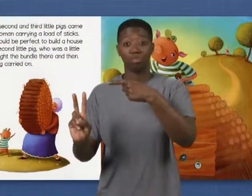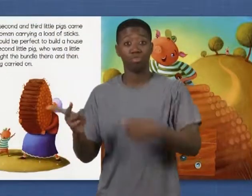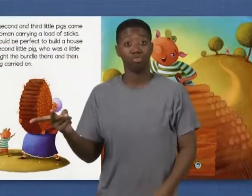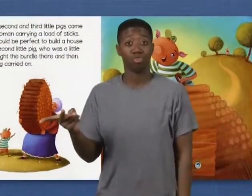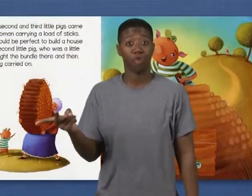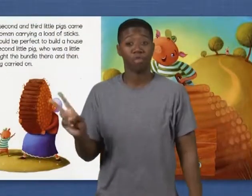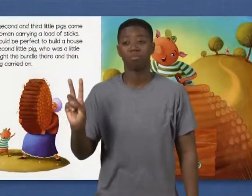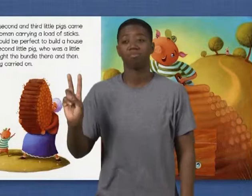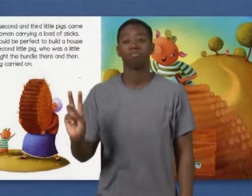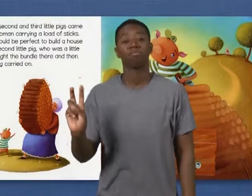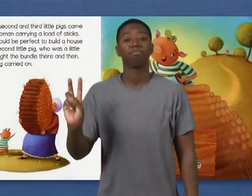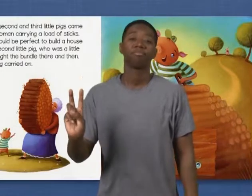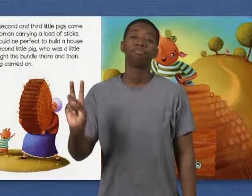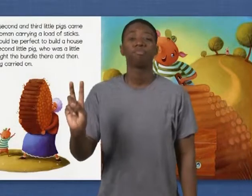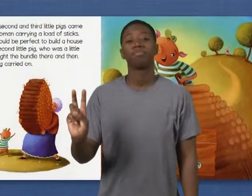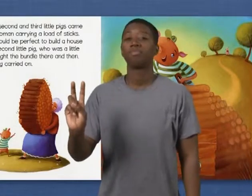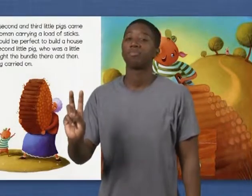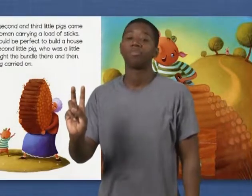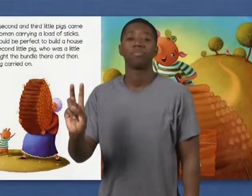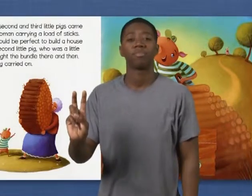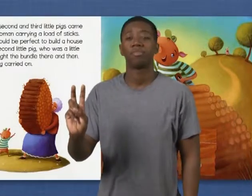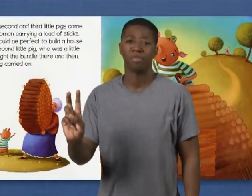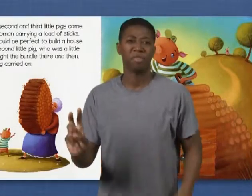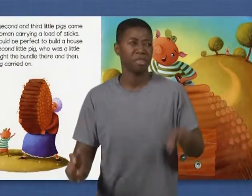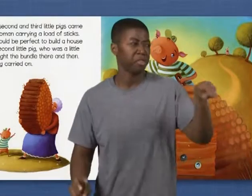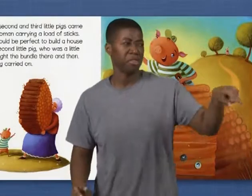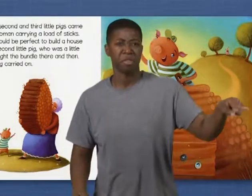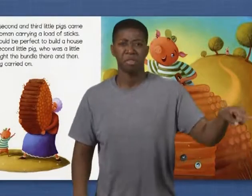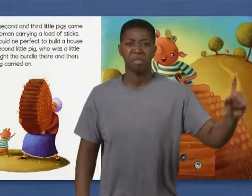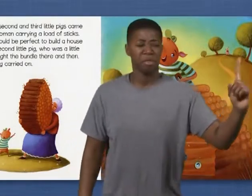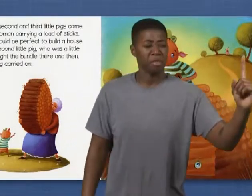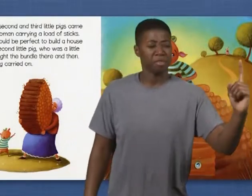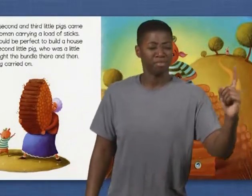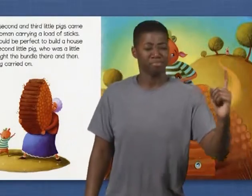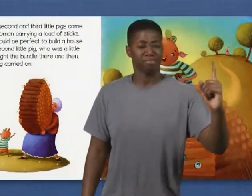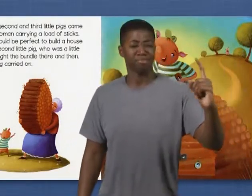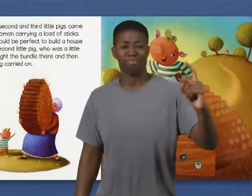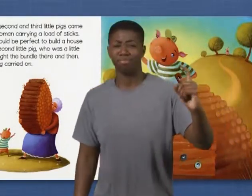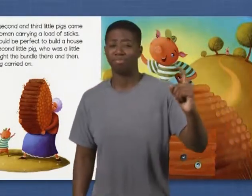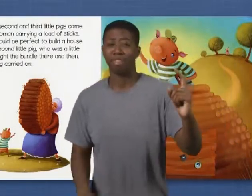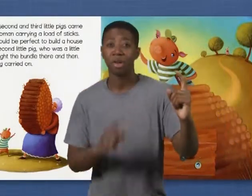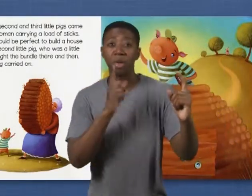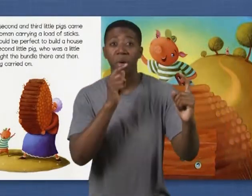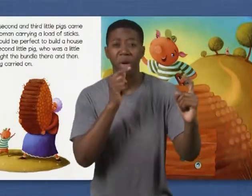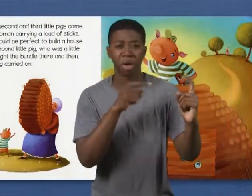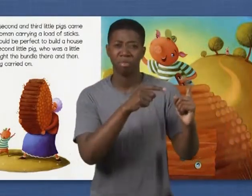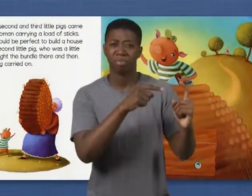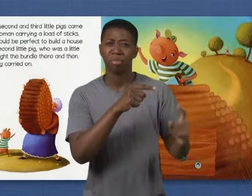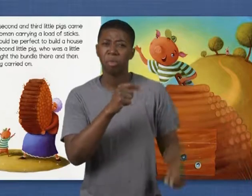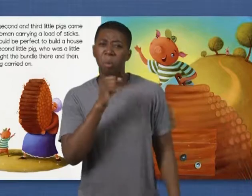Meanwhile, the second and third little pigs came across an old woman carrying a load of sticks.